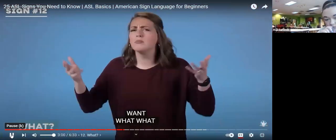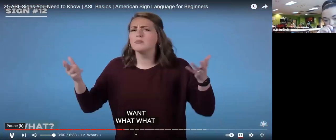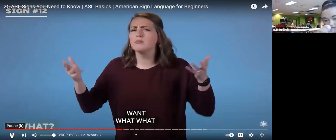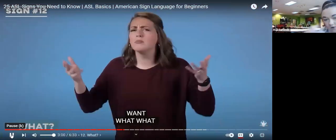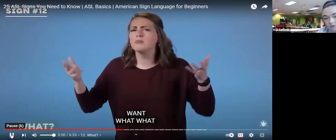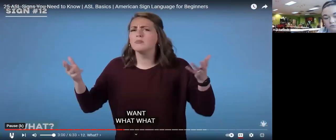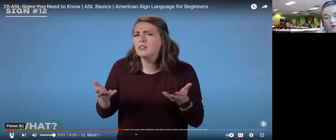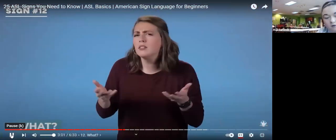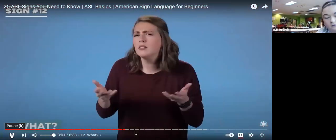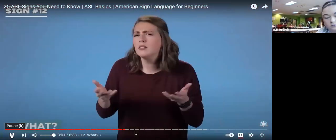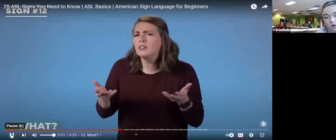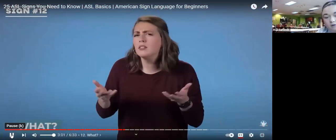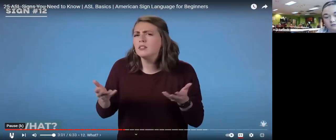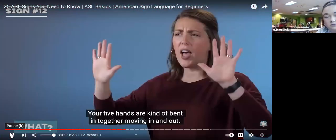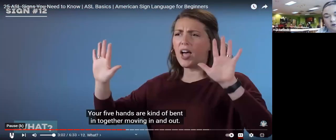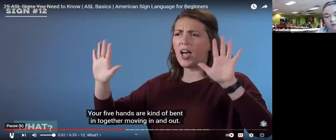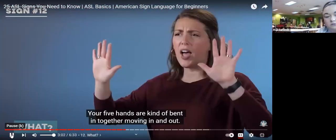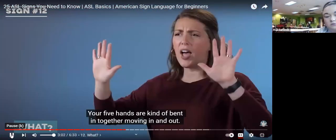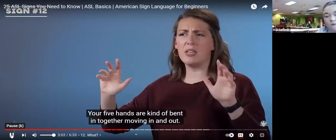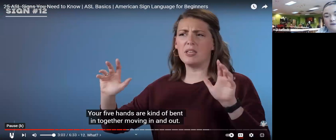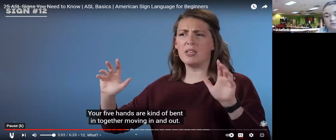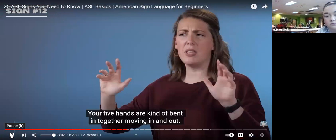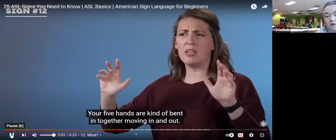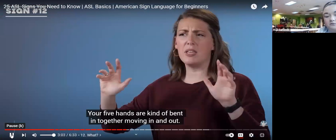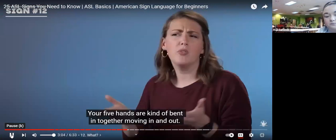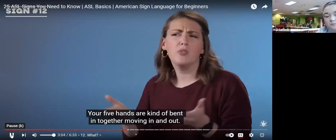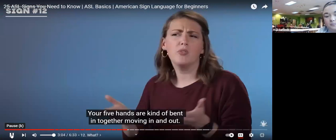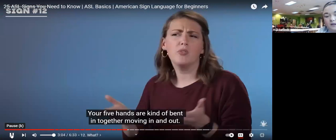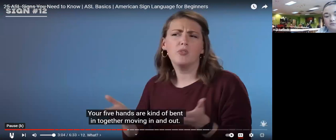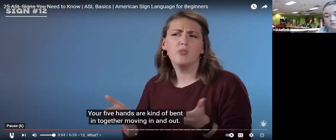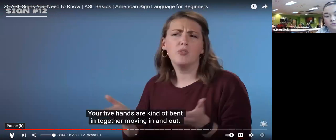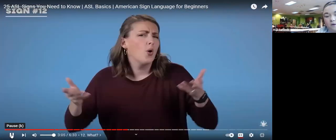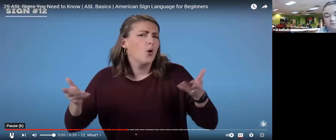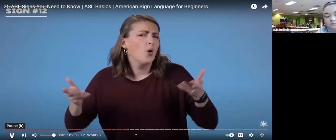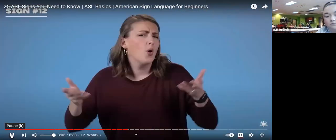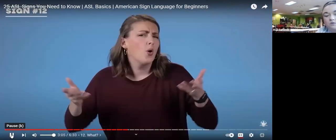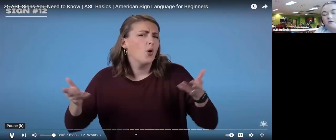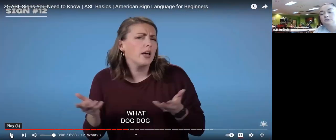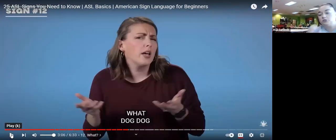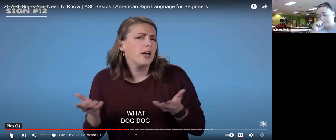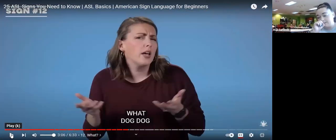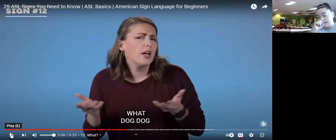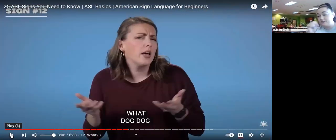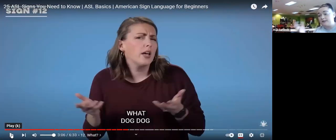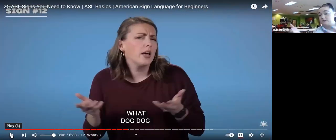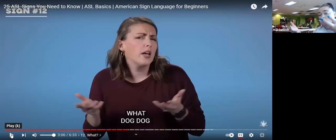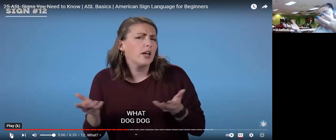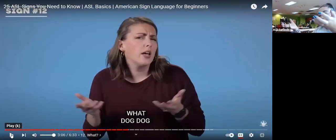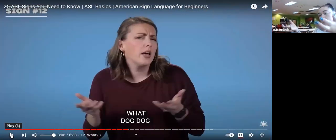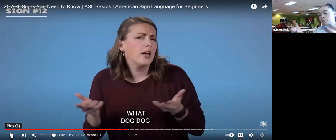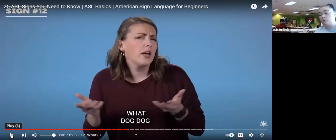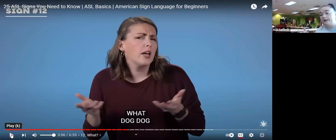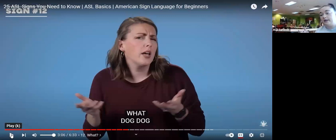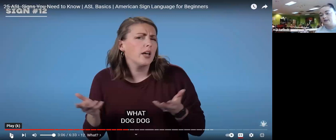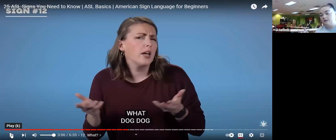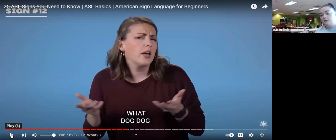what what your five hands are kind of bent in together moving in and out what so this is kind of the same as want